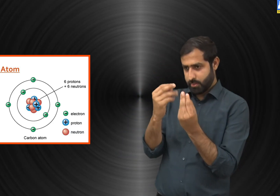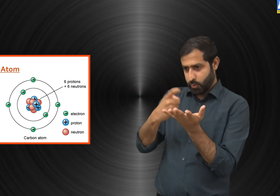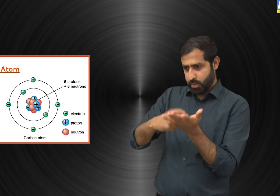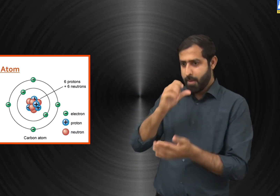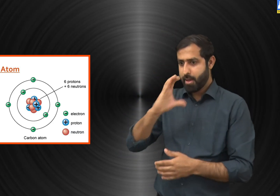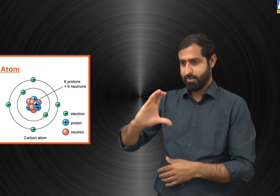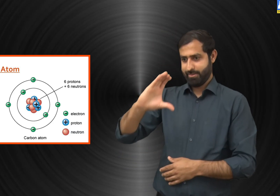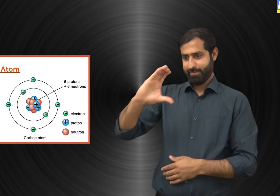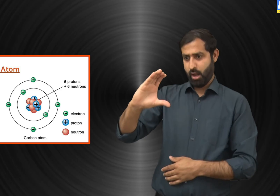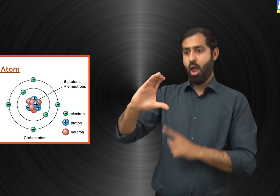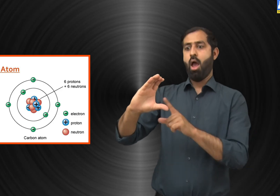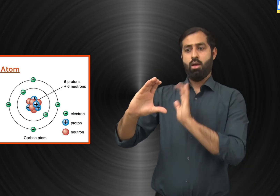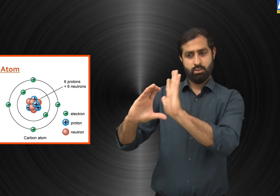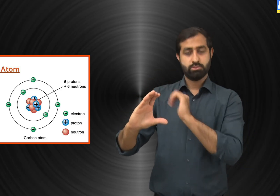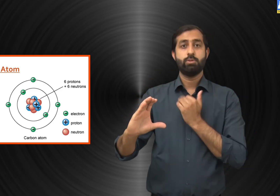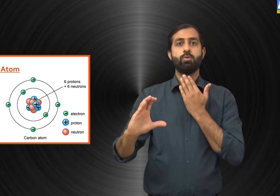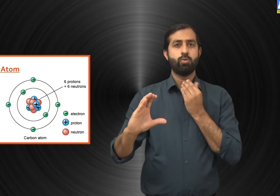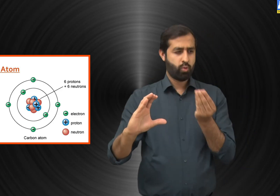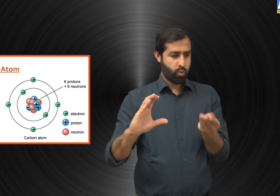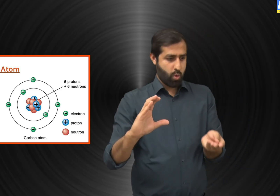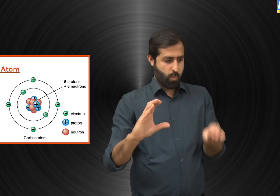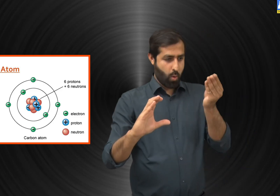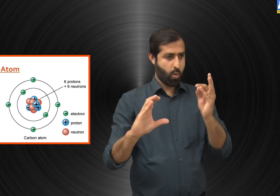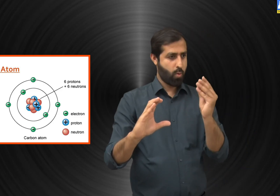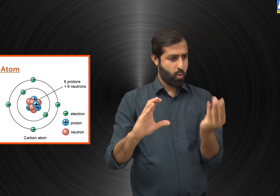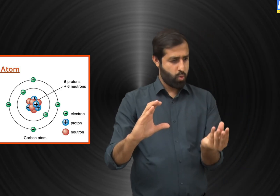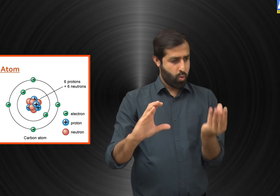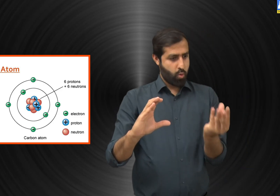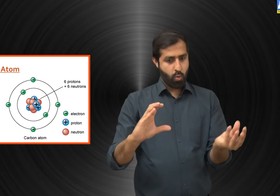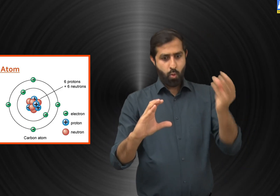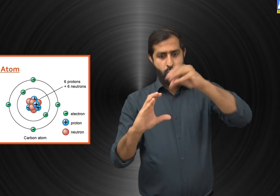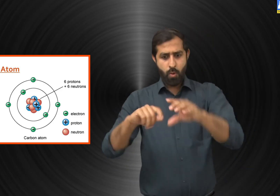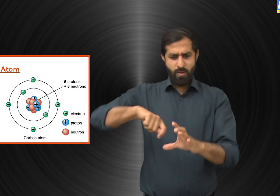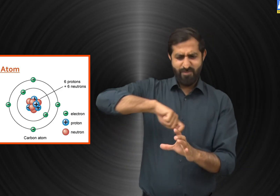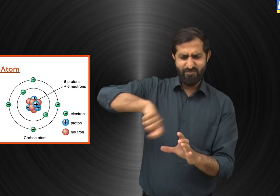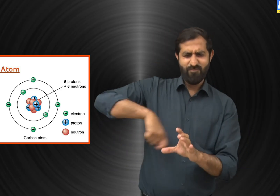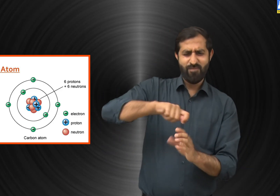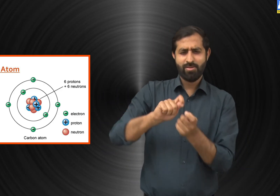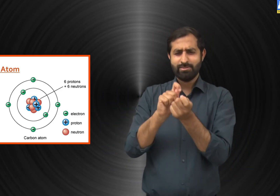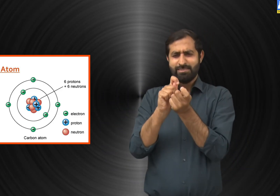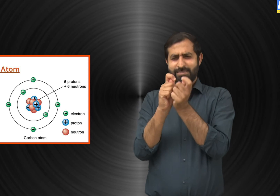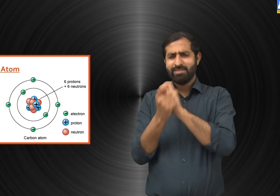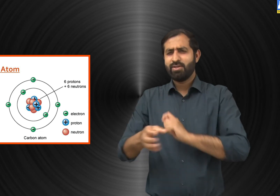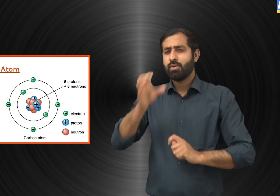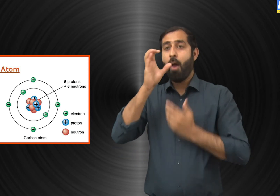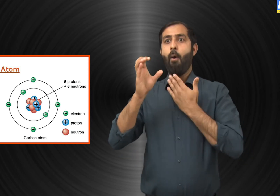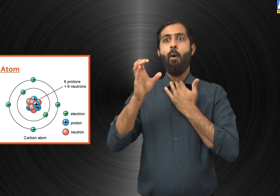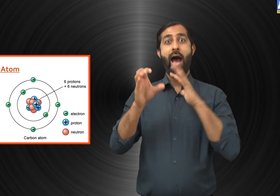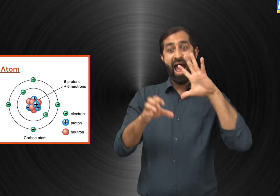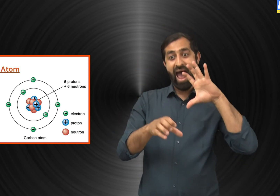we need to add sufficient amount of sugar as per the quantity of water in a glass. Then the sugar will dissolve and